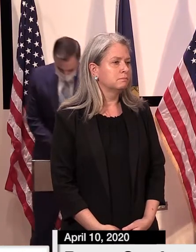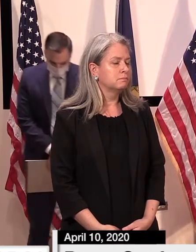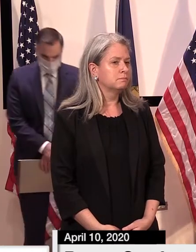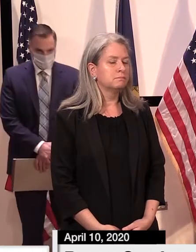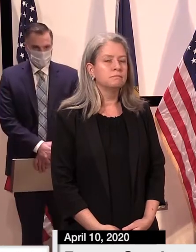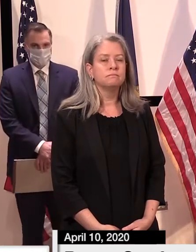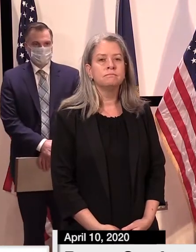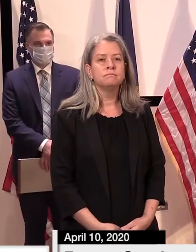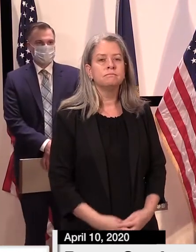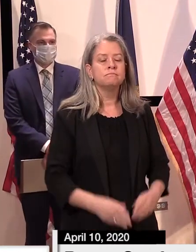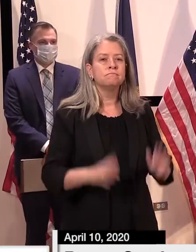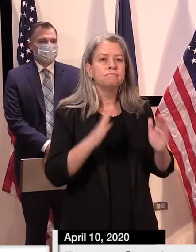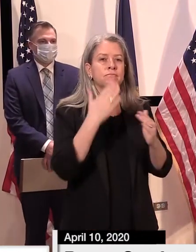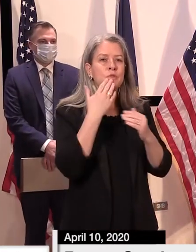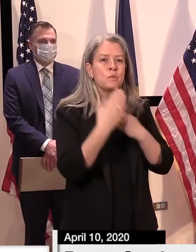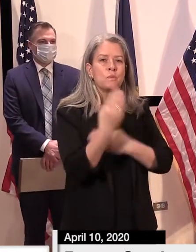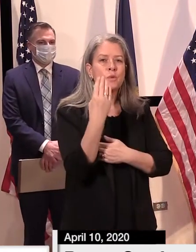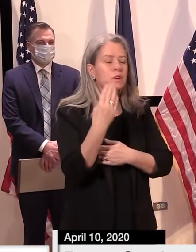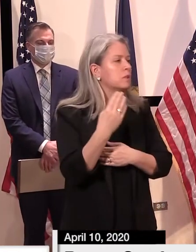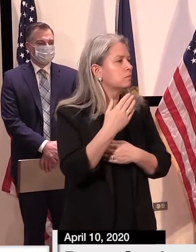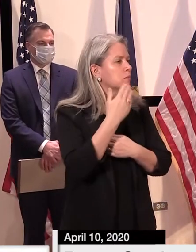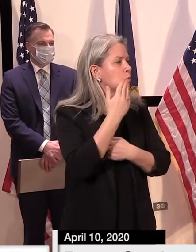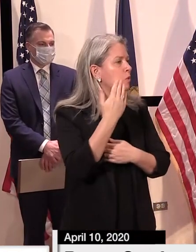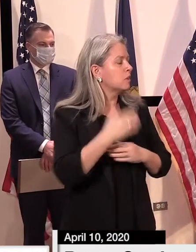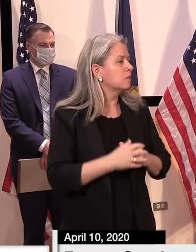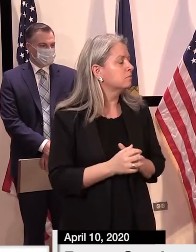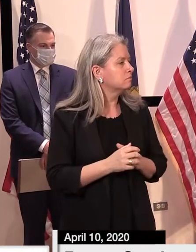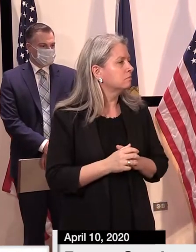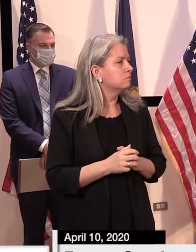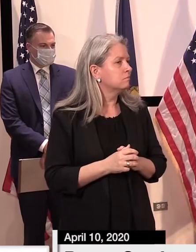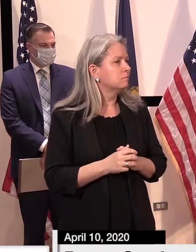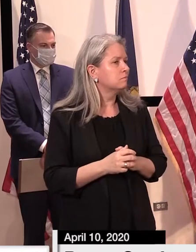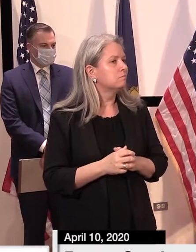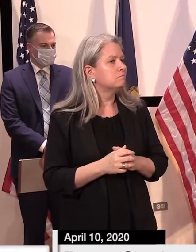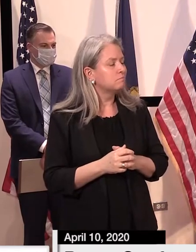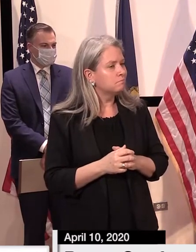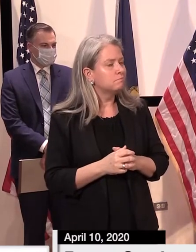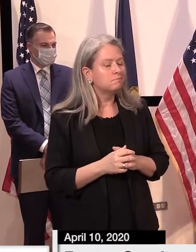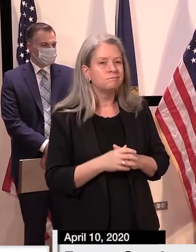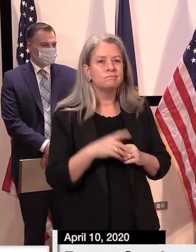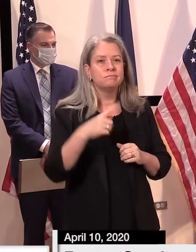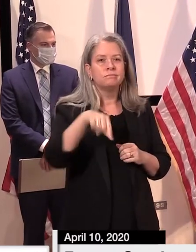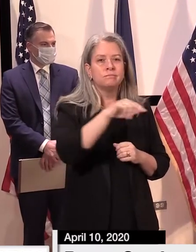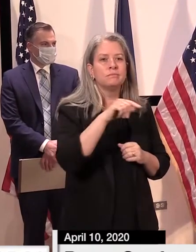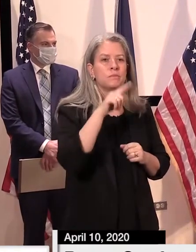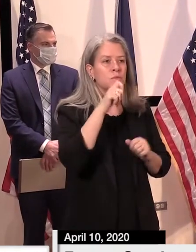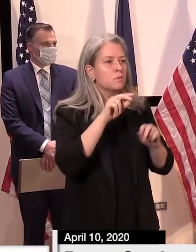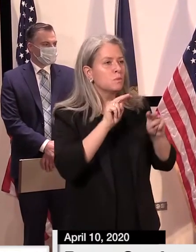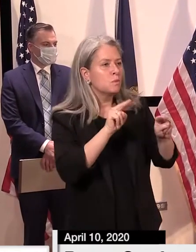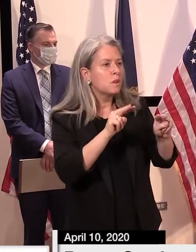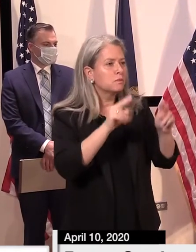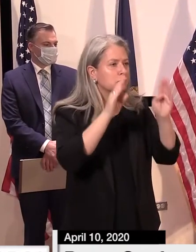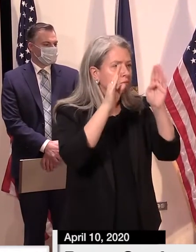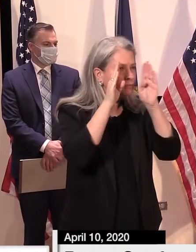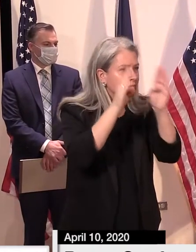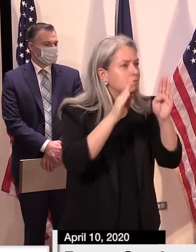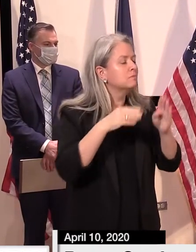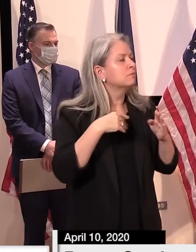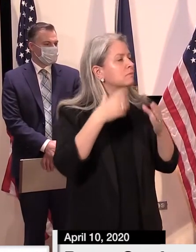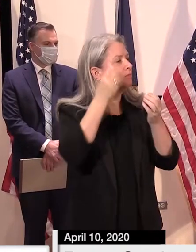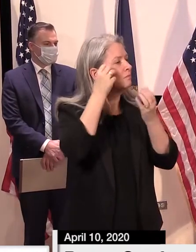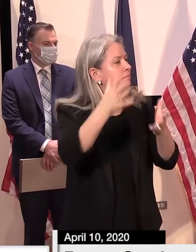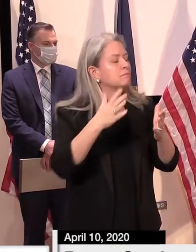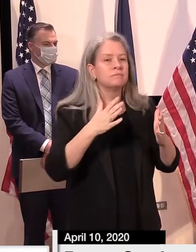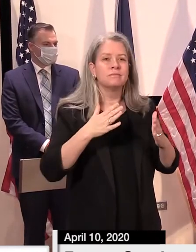Well, good morning, everyone. I wanted to wish everyone tuning in a very happy Easter